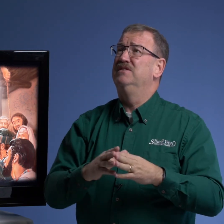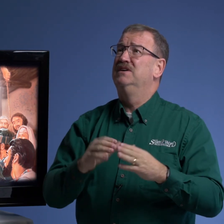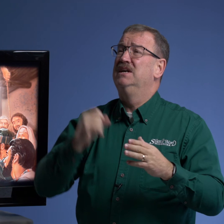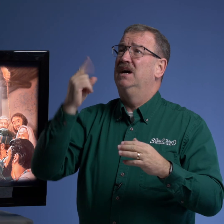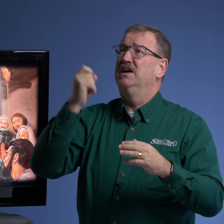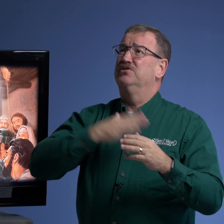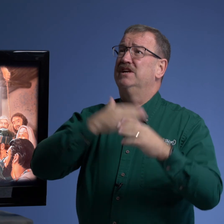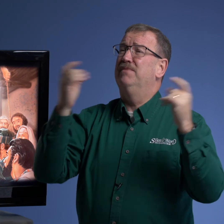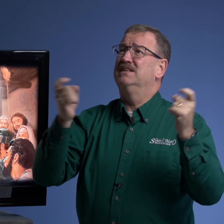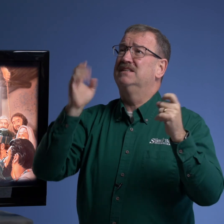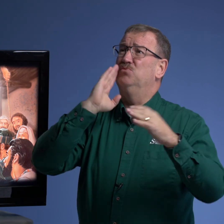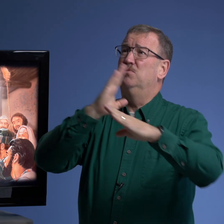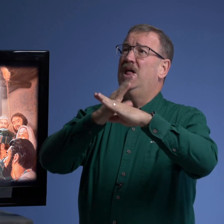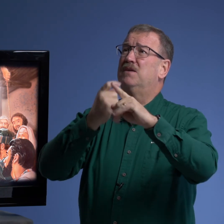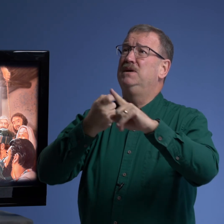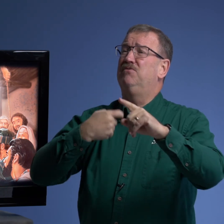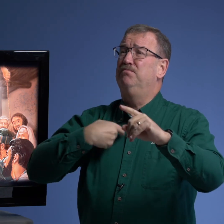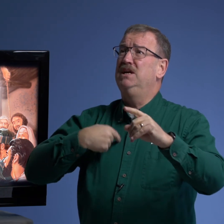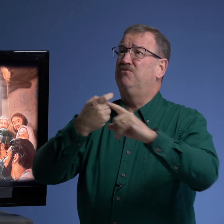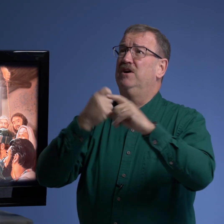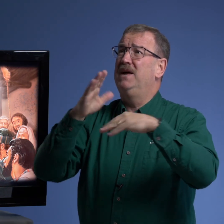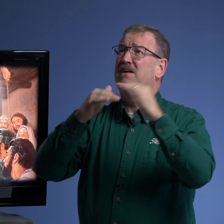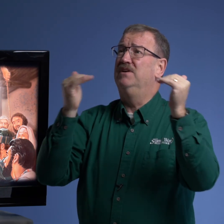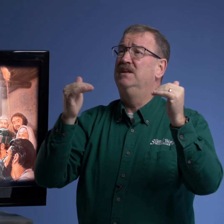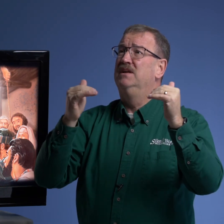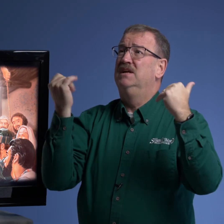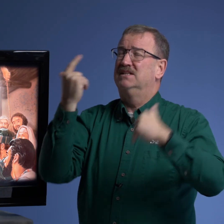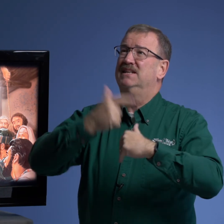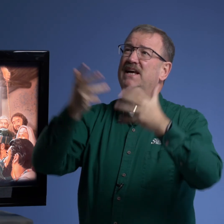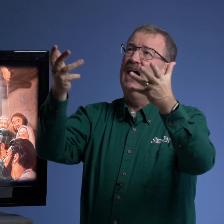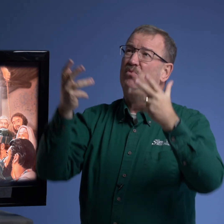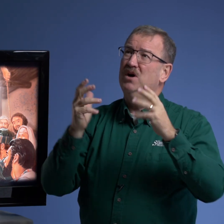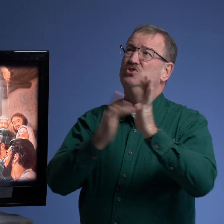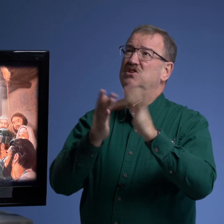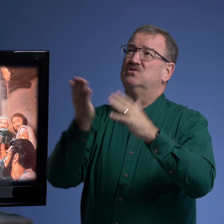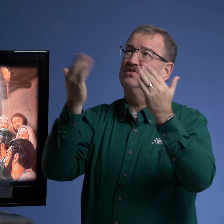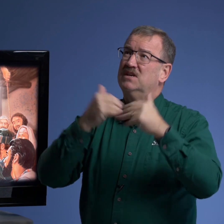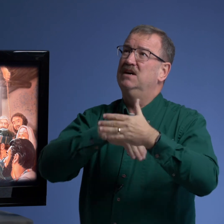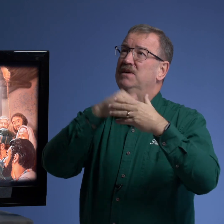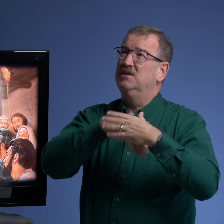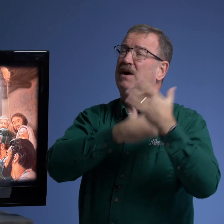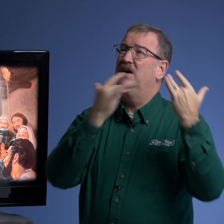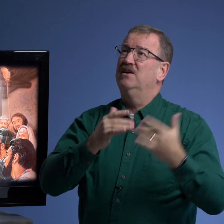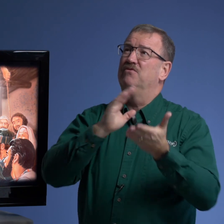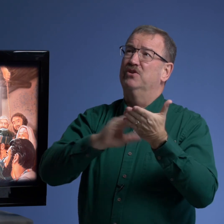i understand my sin will block me me from heaven today i want jesus to come into my heart forgive